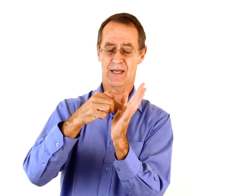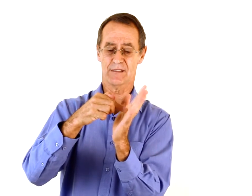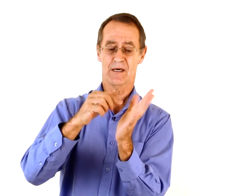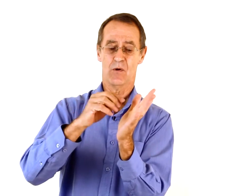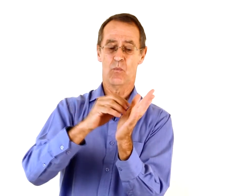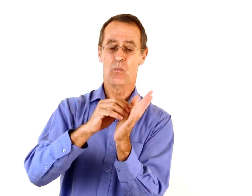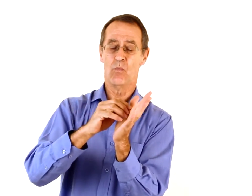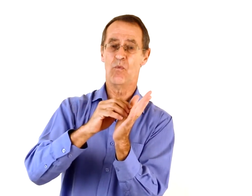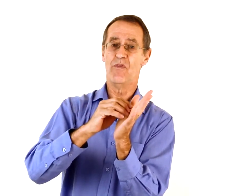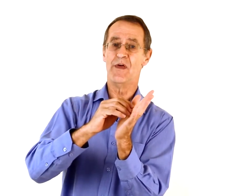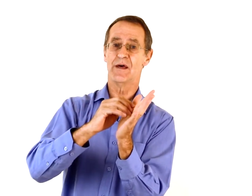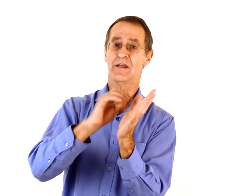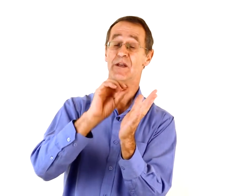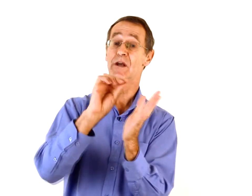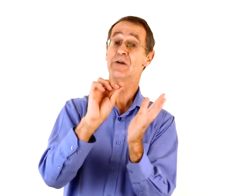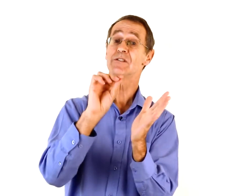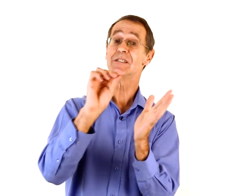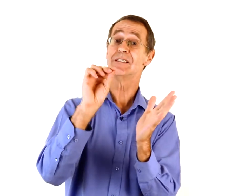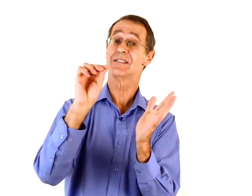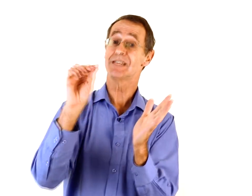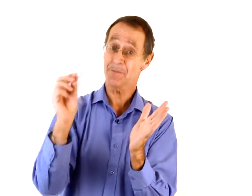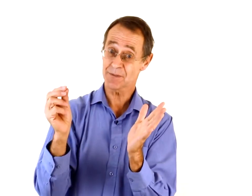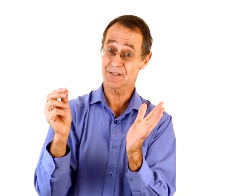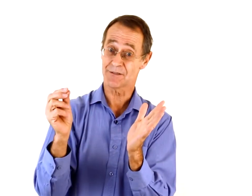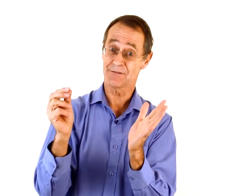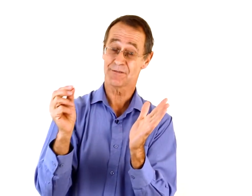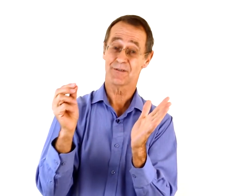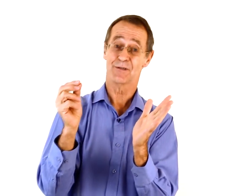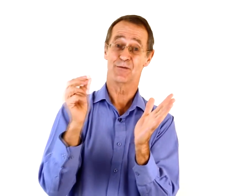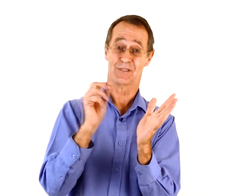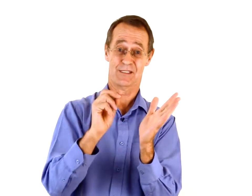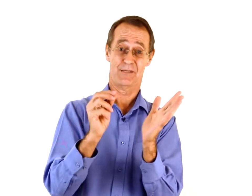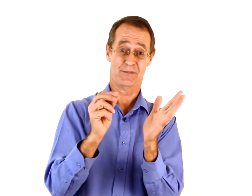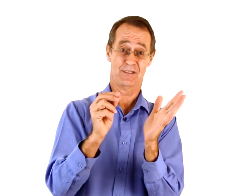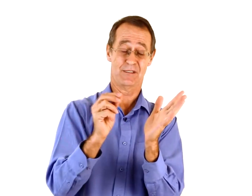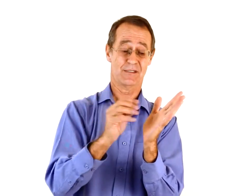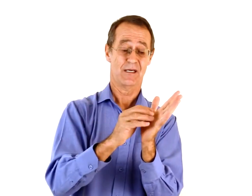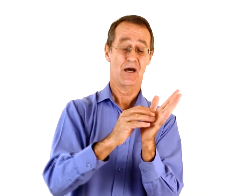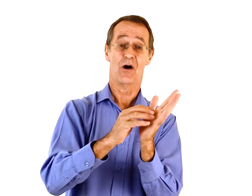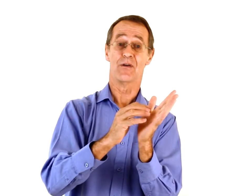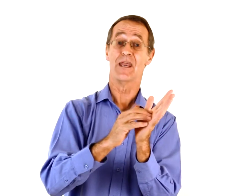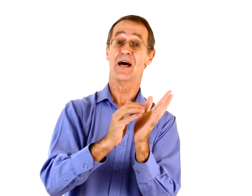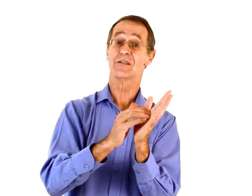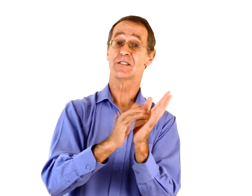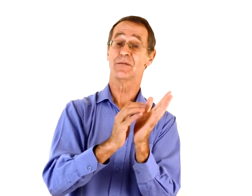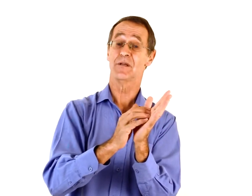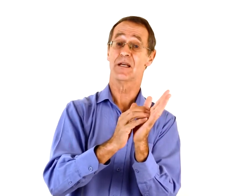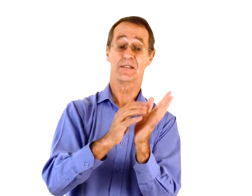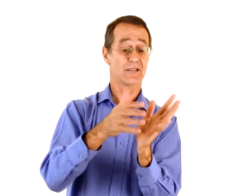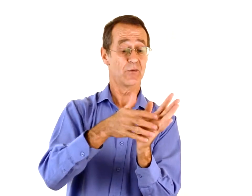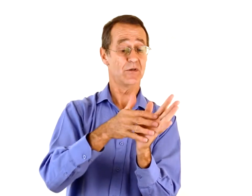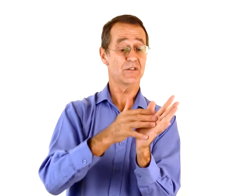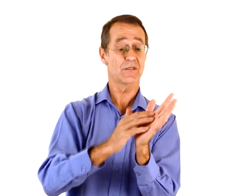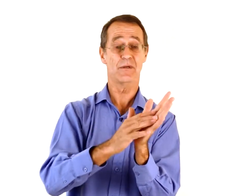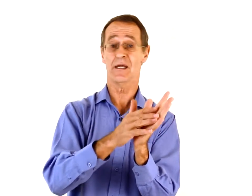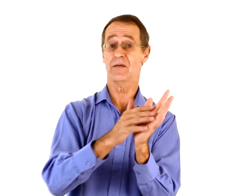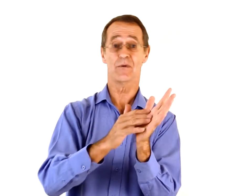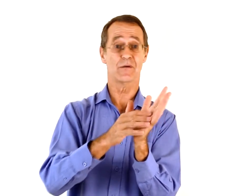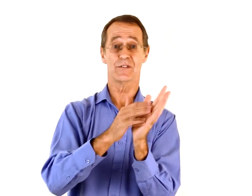And the nociceptive receptors are now stimulated. They weren't stimulated when I was